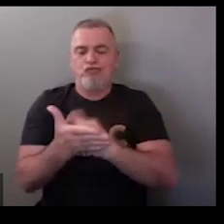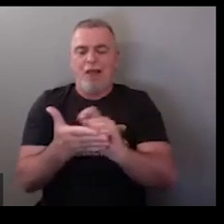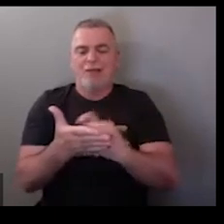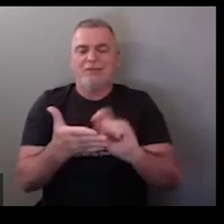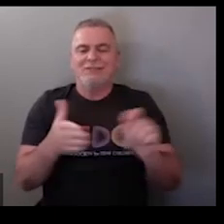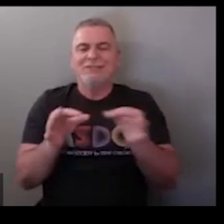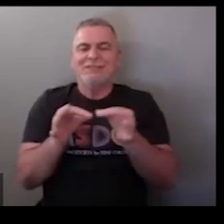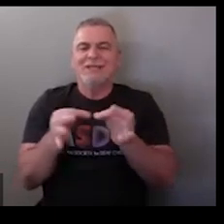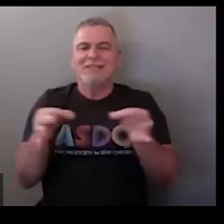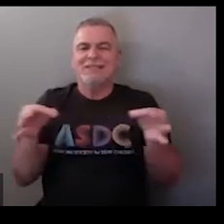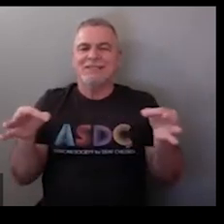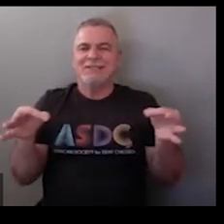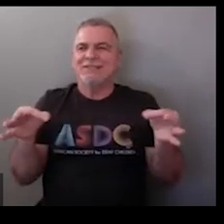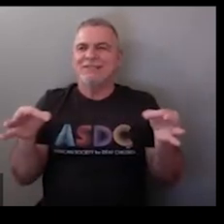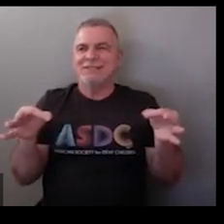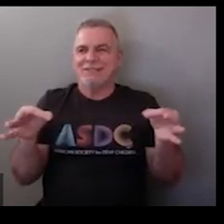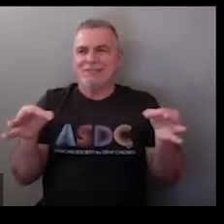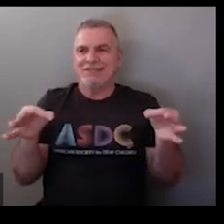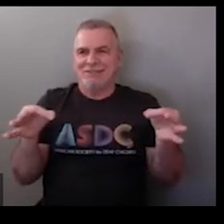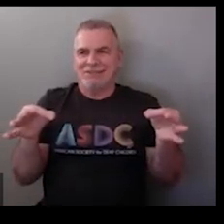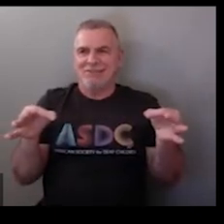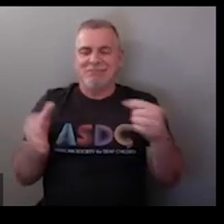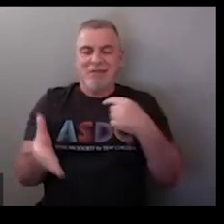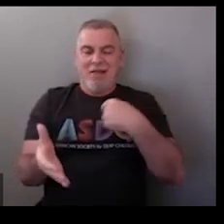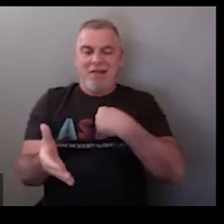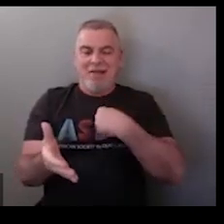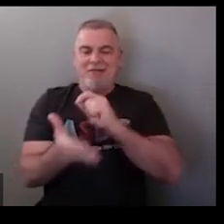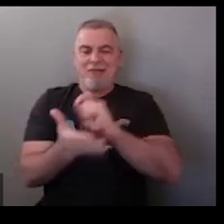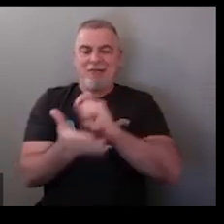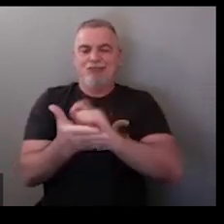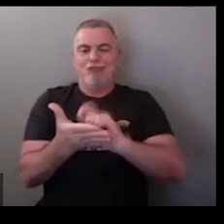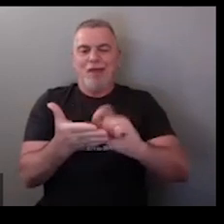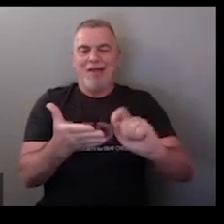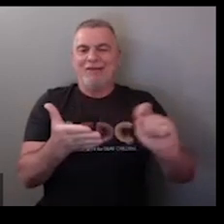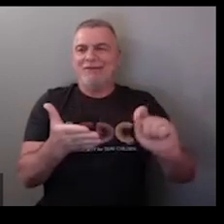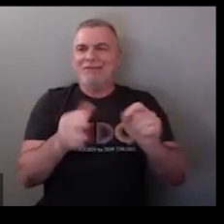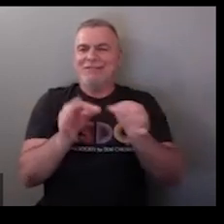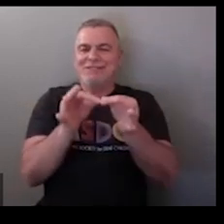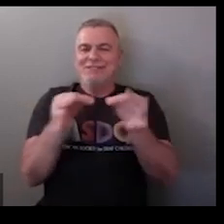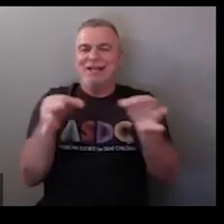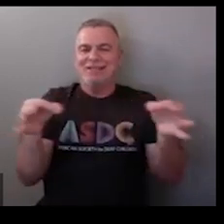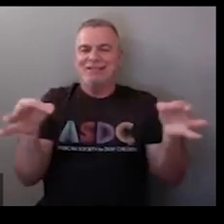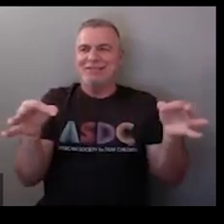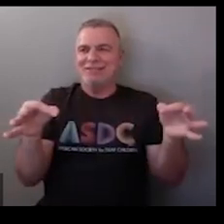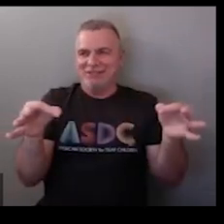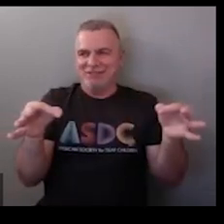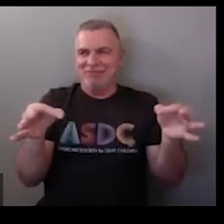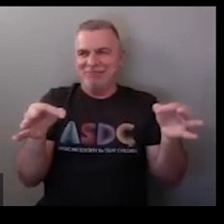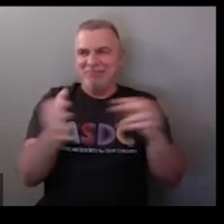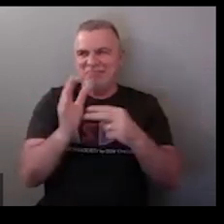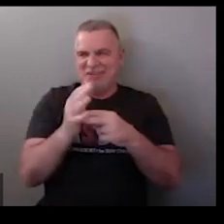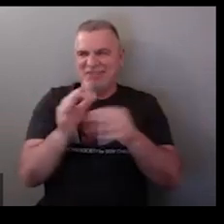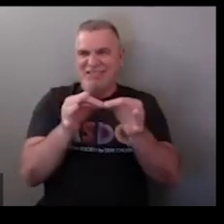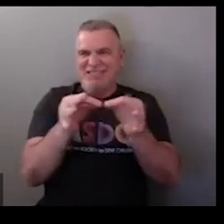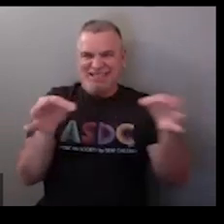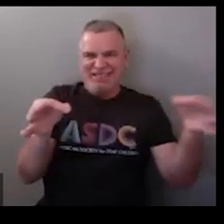contextual and content driven as opposed which it is if we're talking about i'm writing you're not going to say you're writing language you